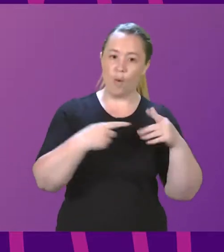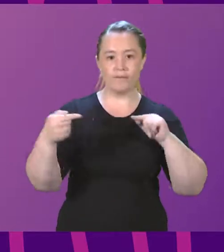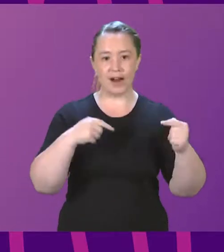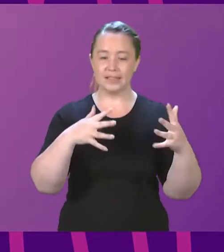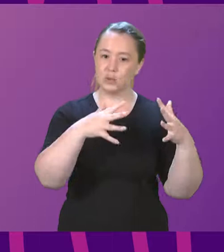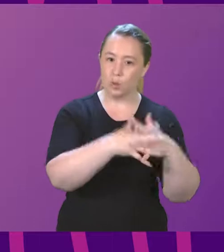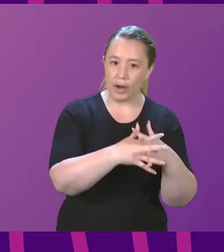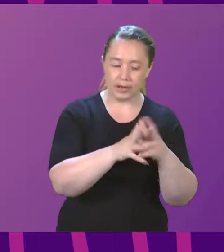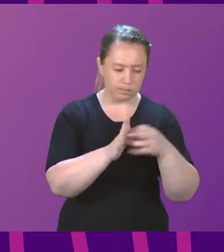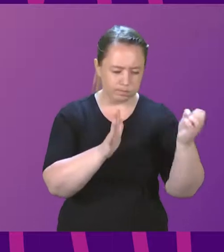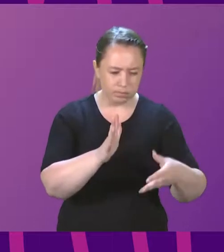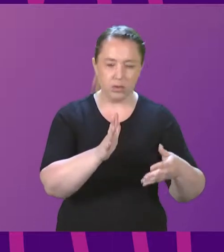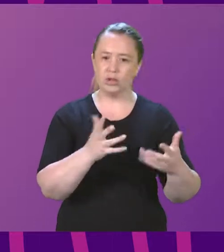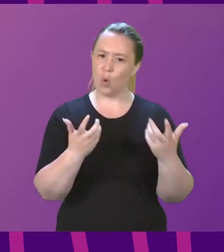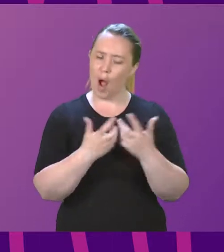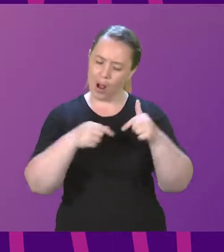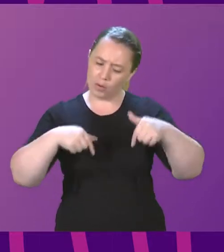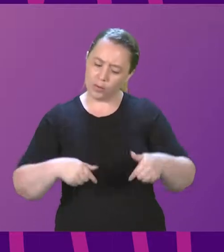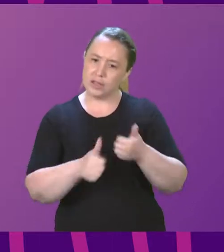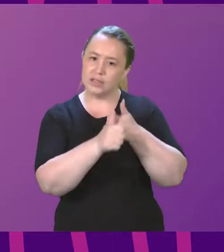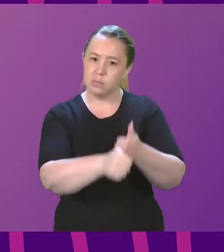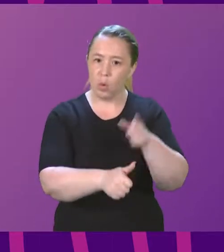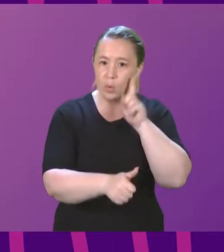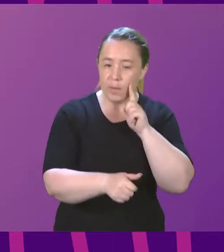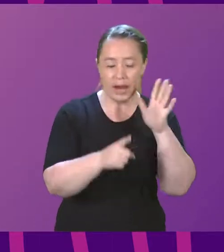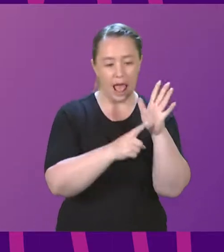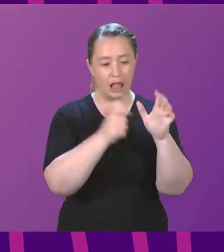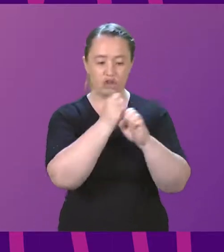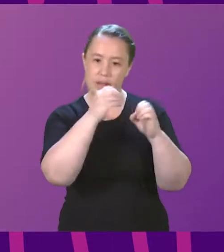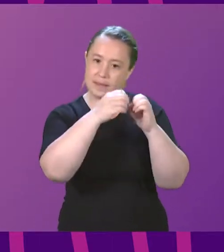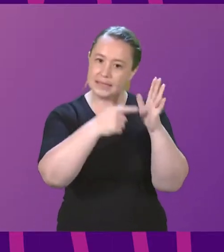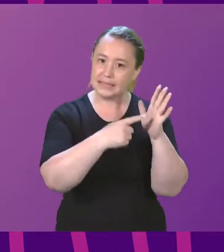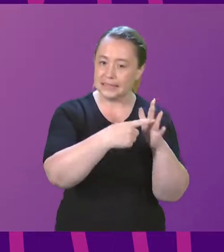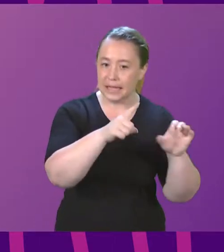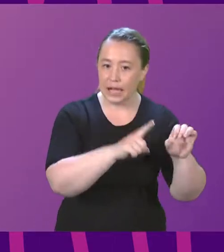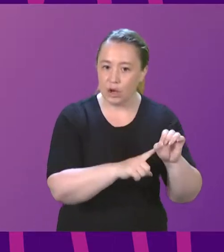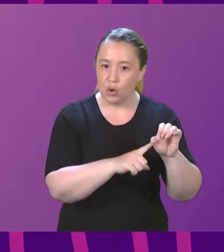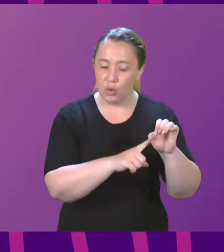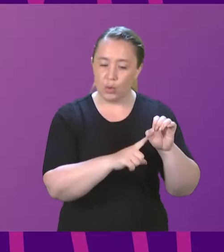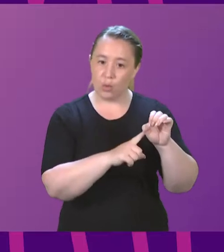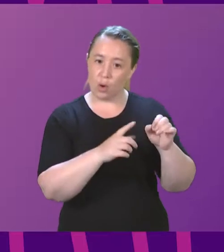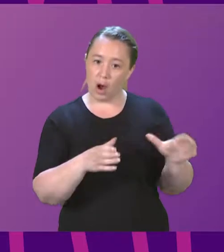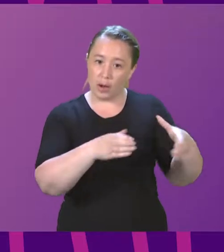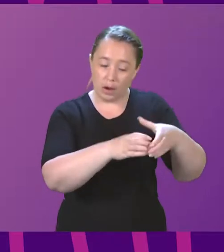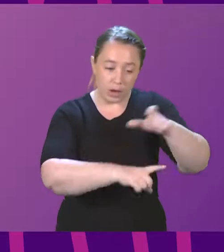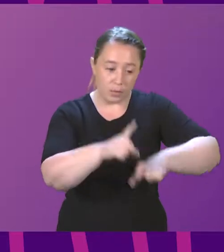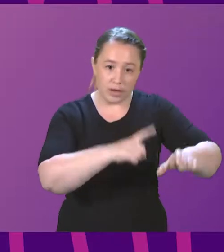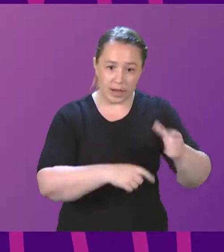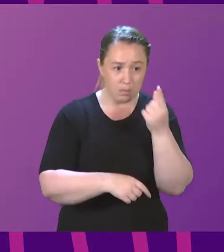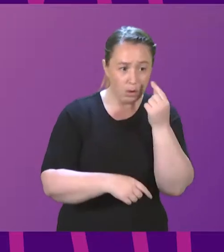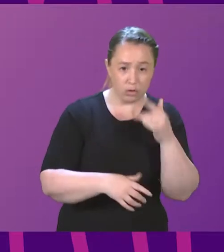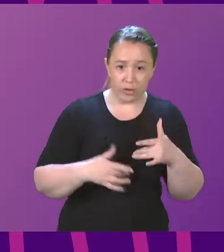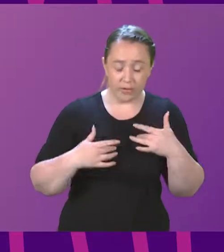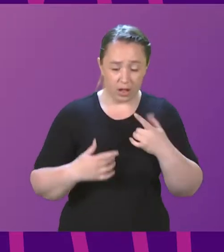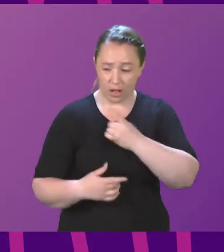Government do to support women and the LGBTQI community in Scotland who may be concerned about the ramifications of the ruling on their ability